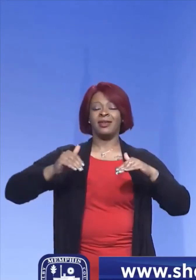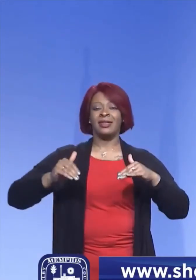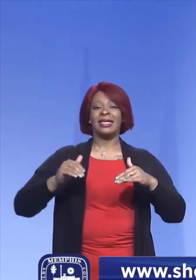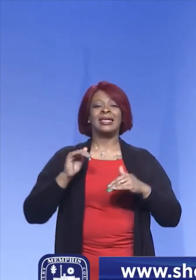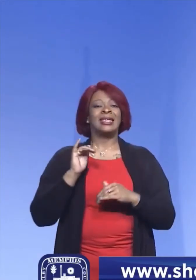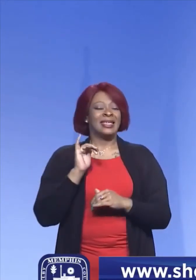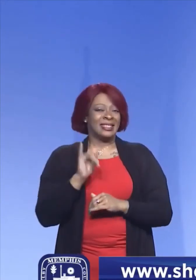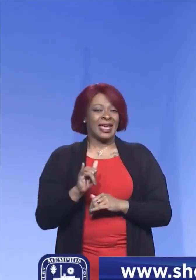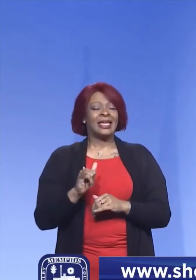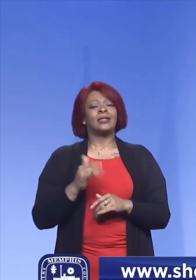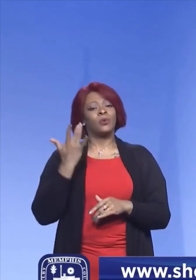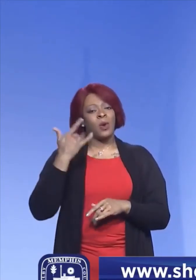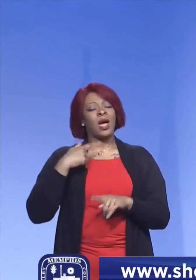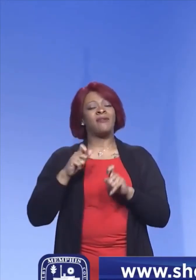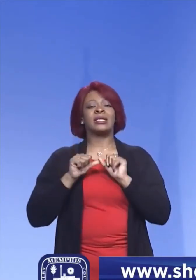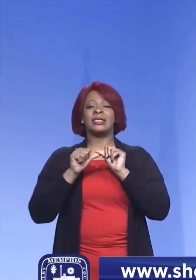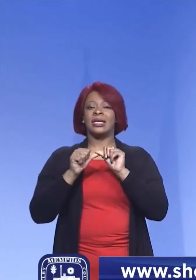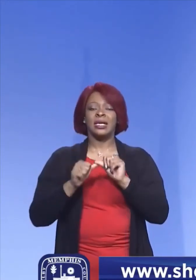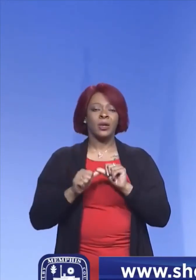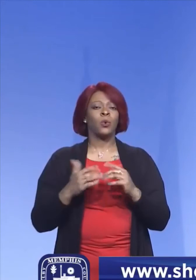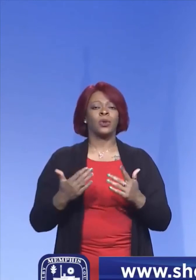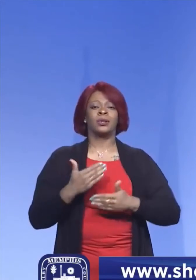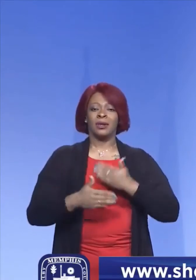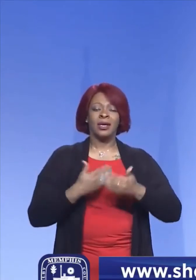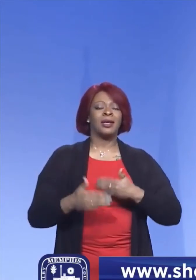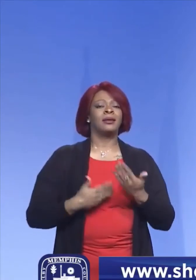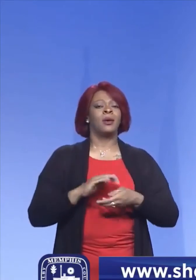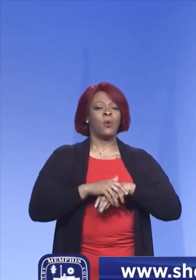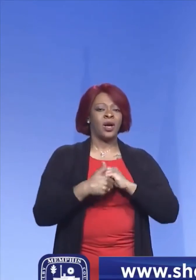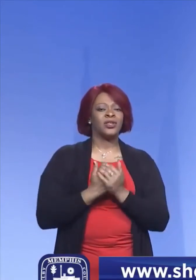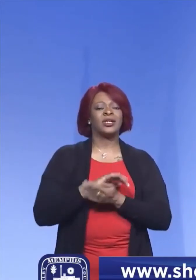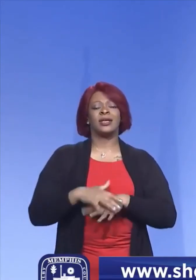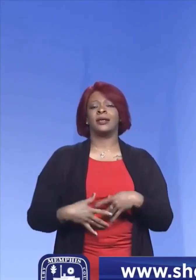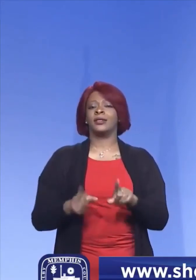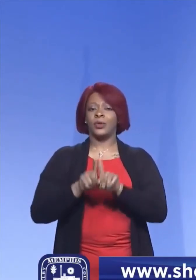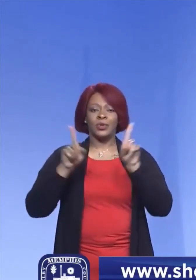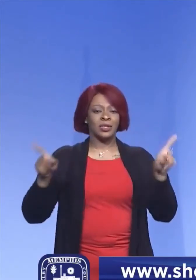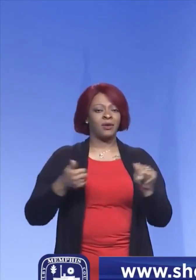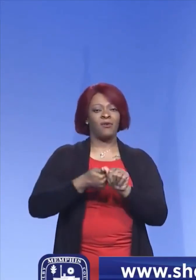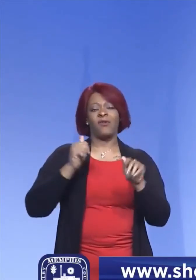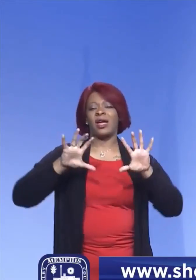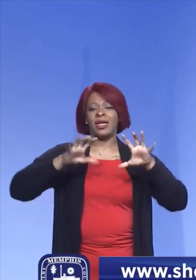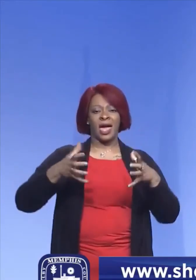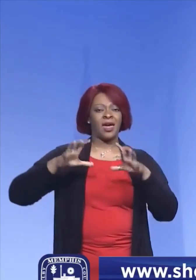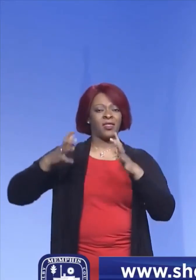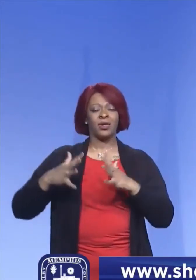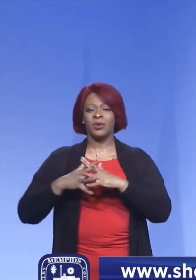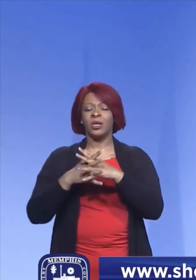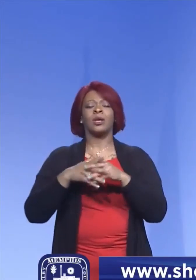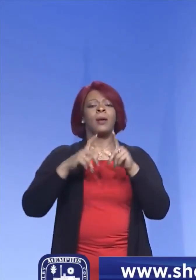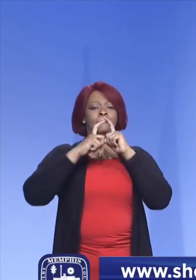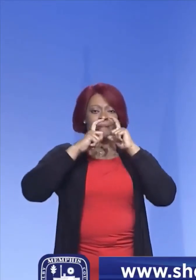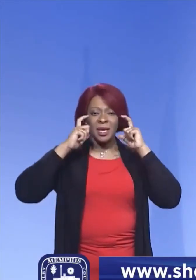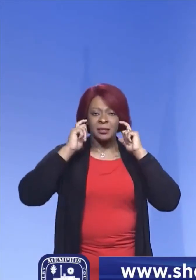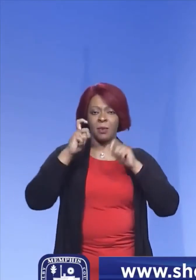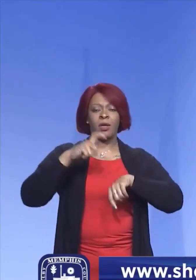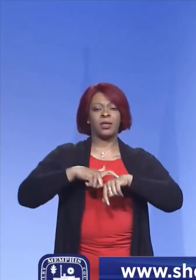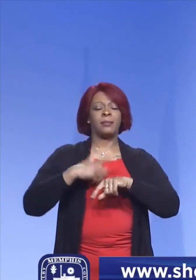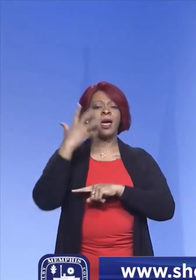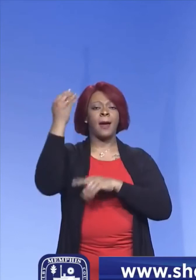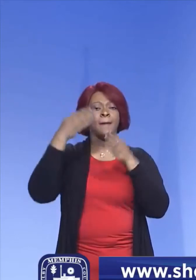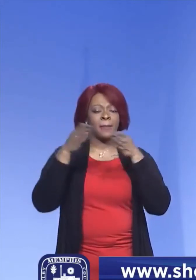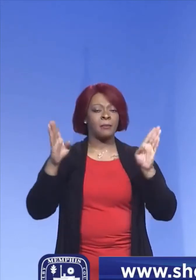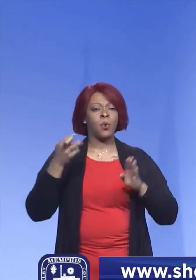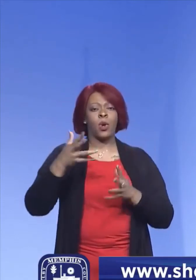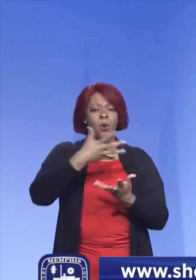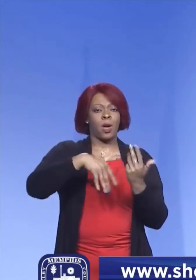back to staying the course, right? The hand washing, social distancing, avoid large gatherings, wear a mask every time that you're out in public or